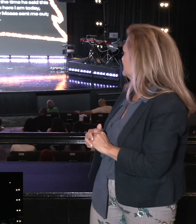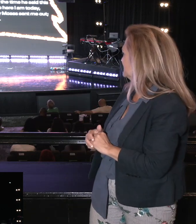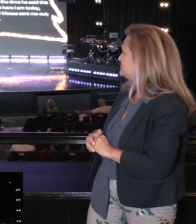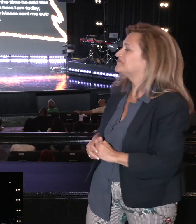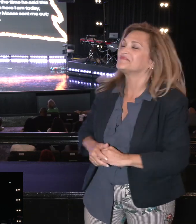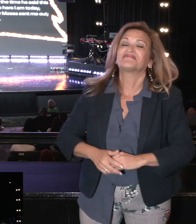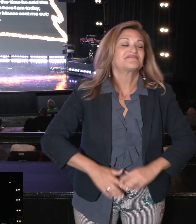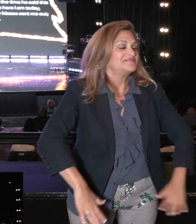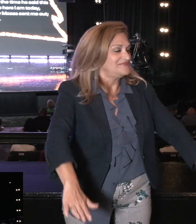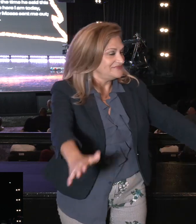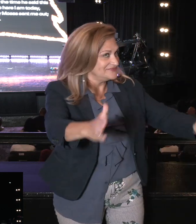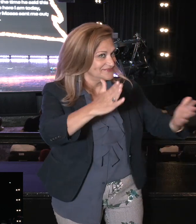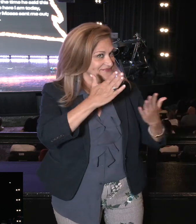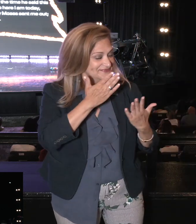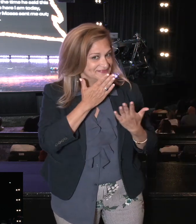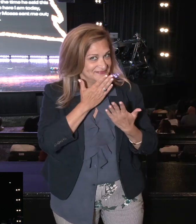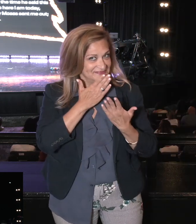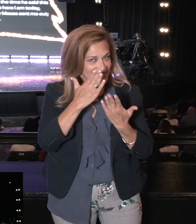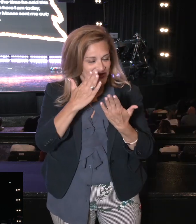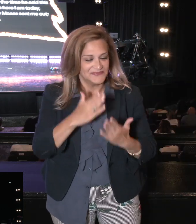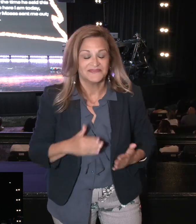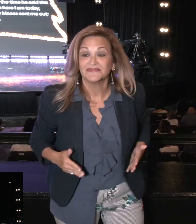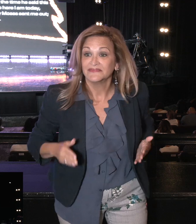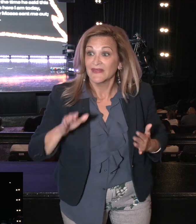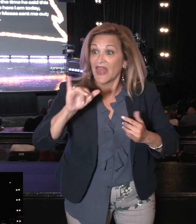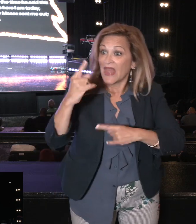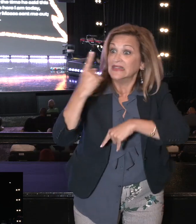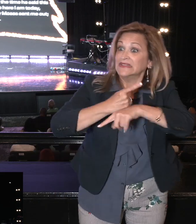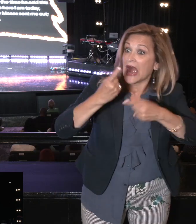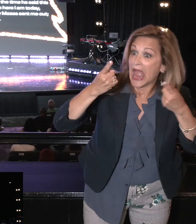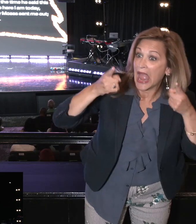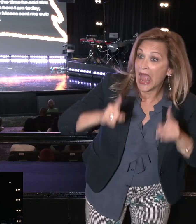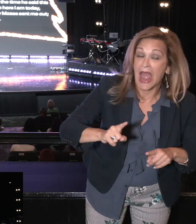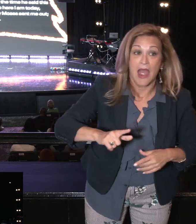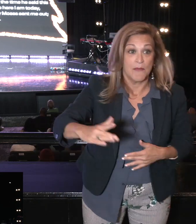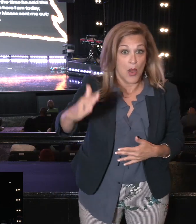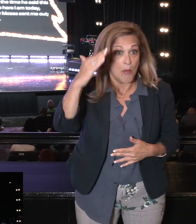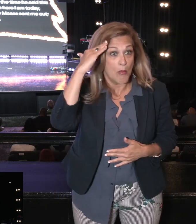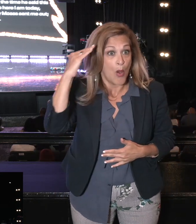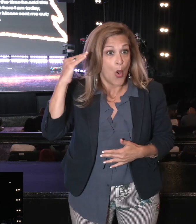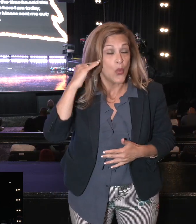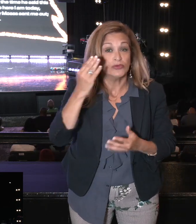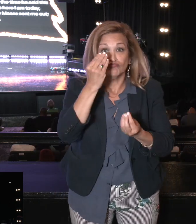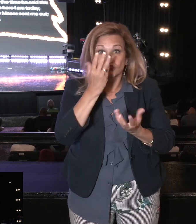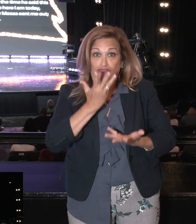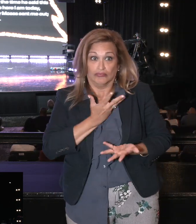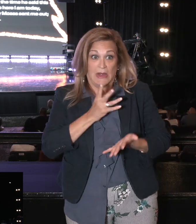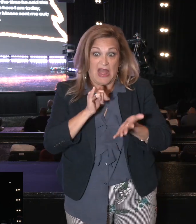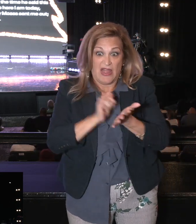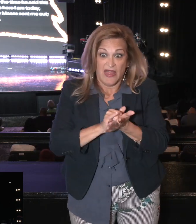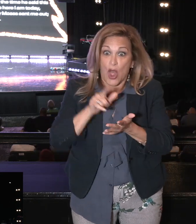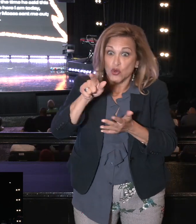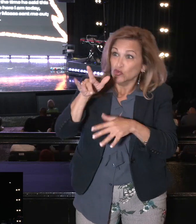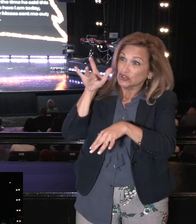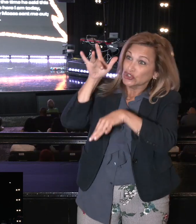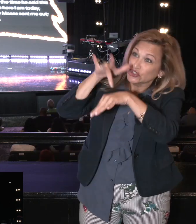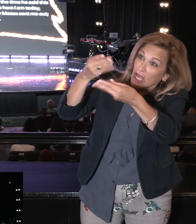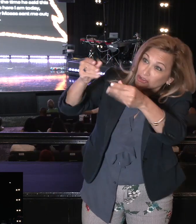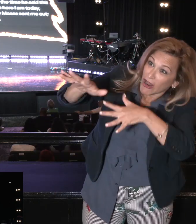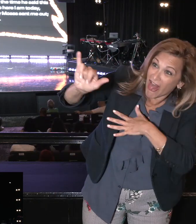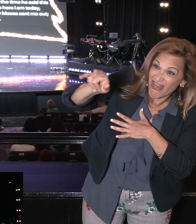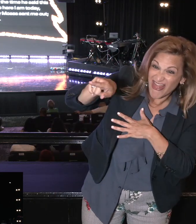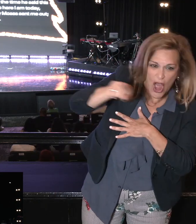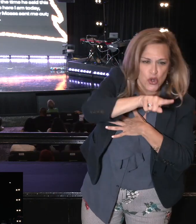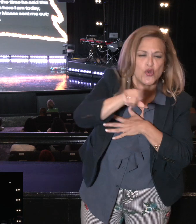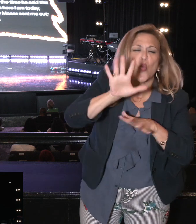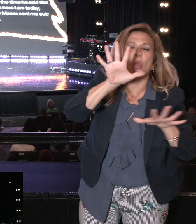Thank you, thank you, thank you. So on that day Moses saw to me, the land on which your feet have walked will be your inheritance,